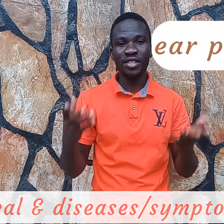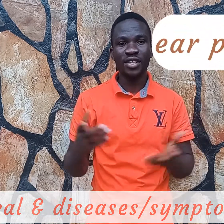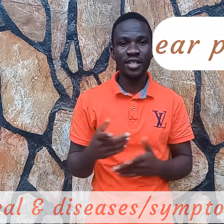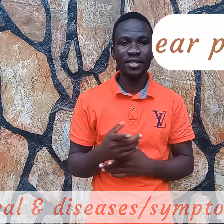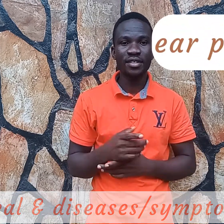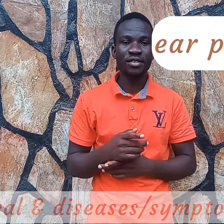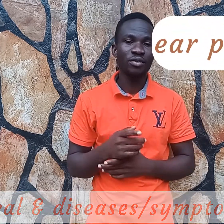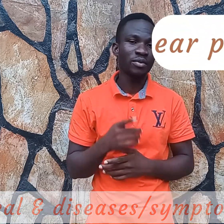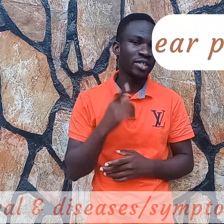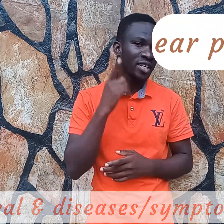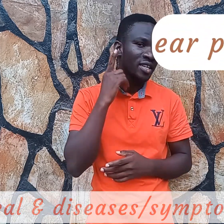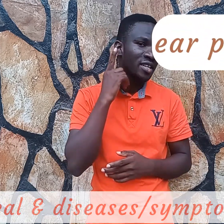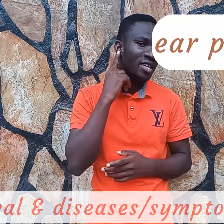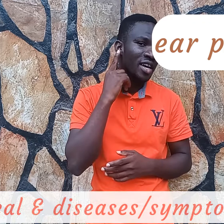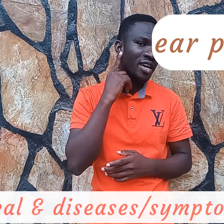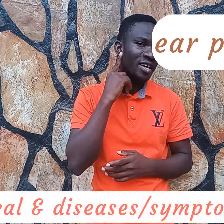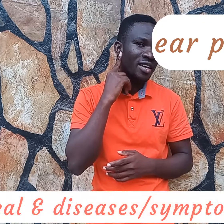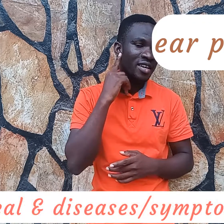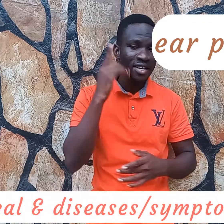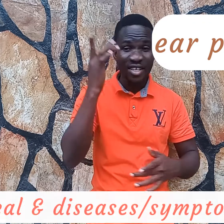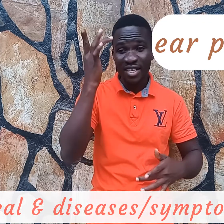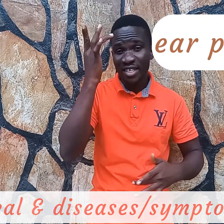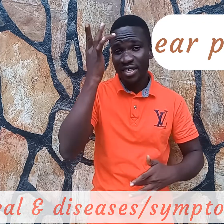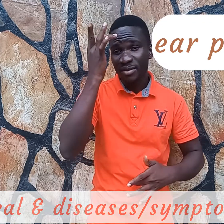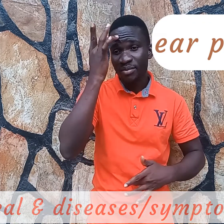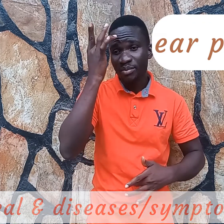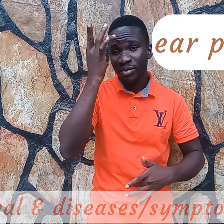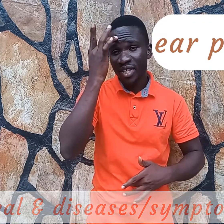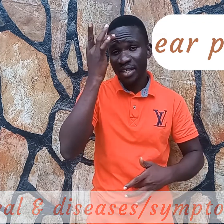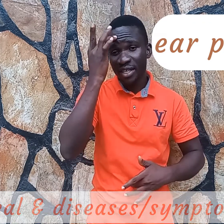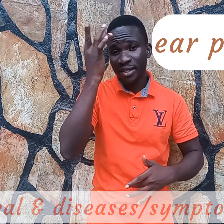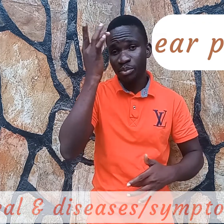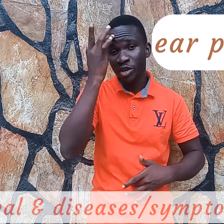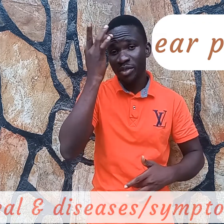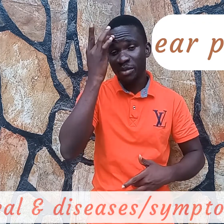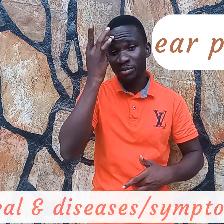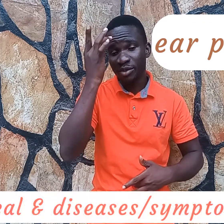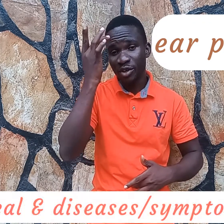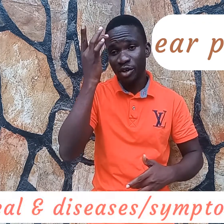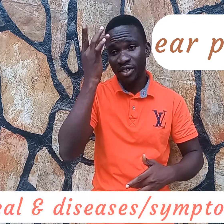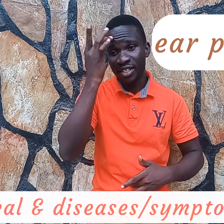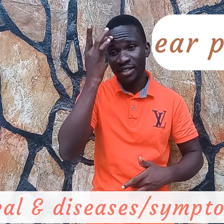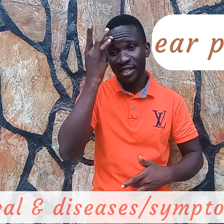ear say ear sickness problem or disease